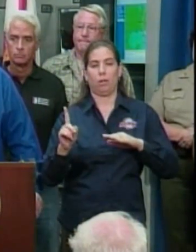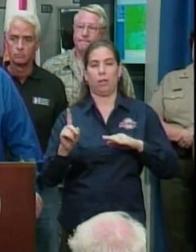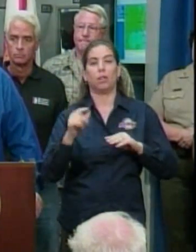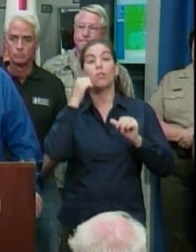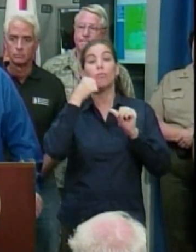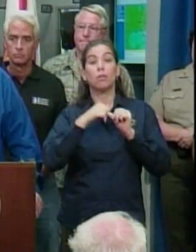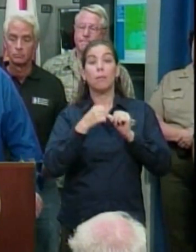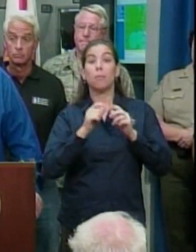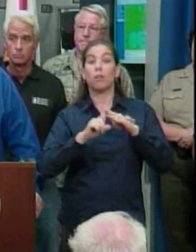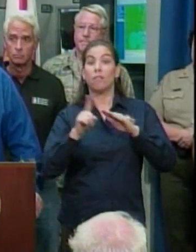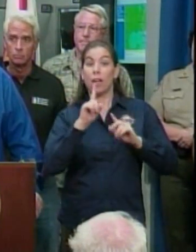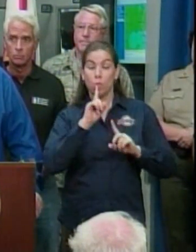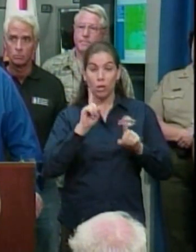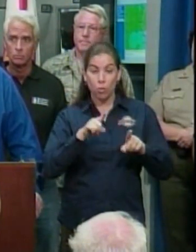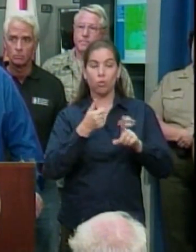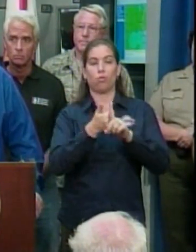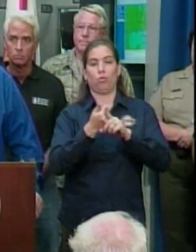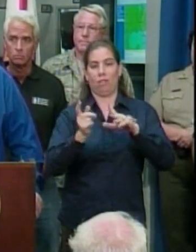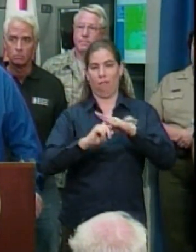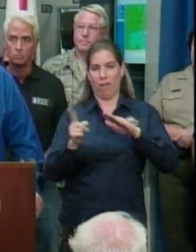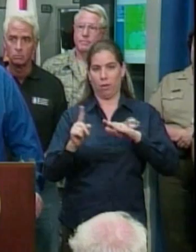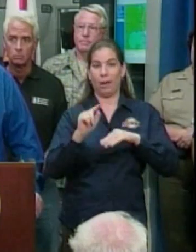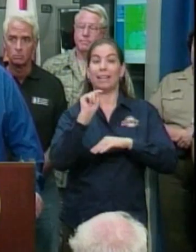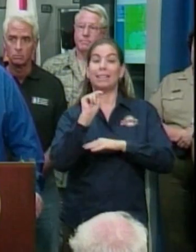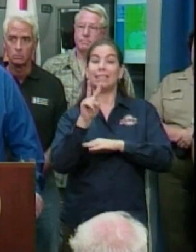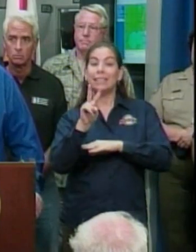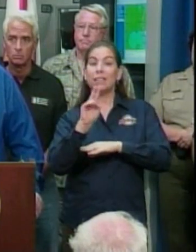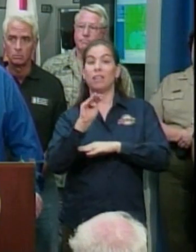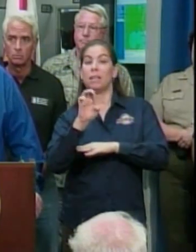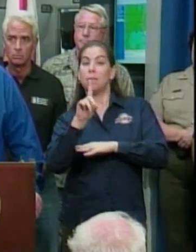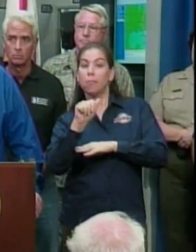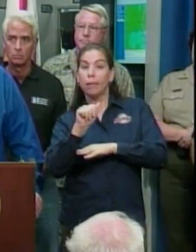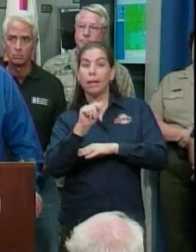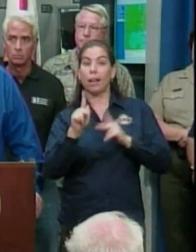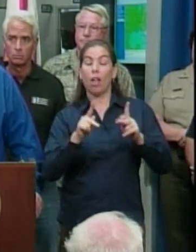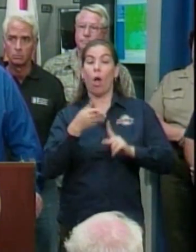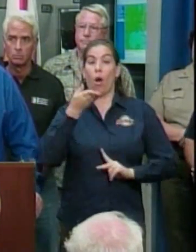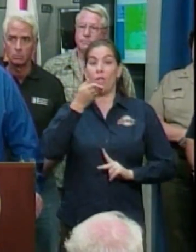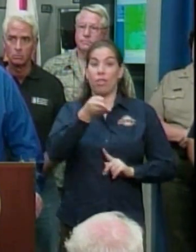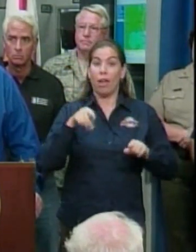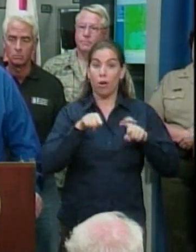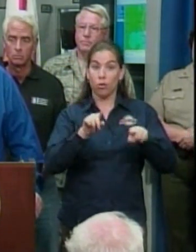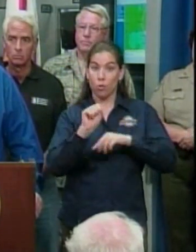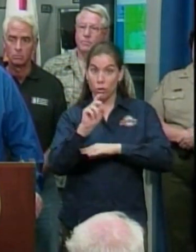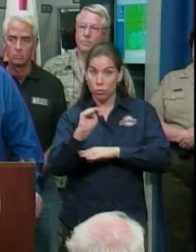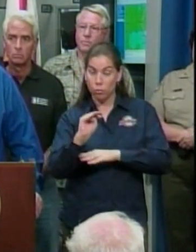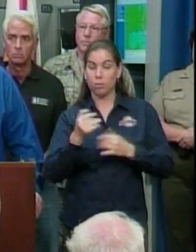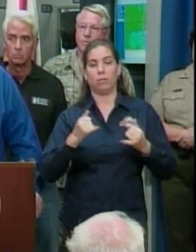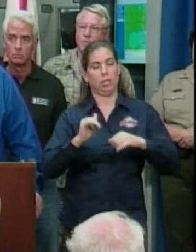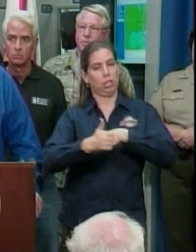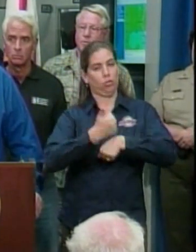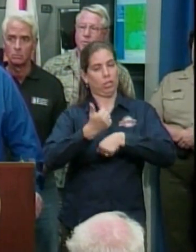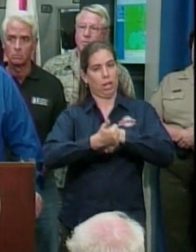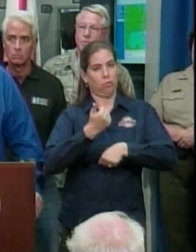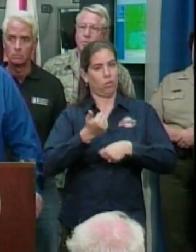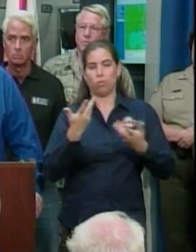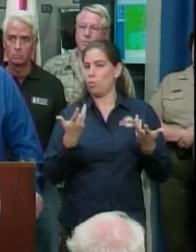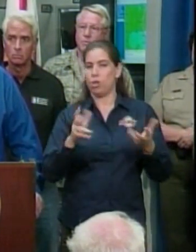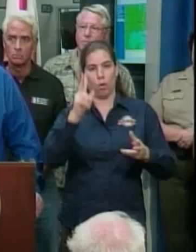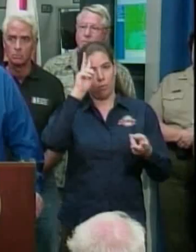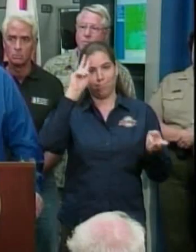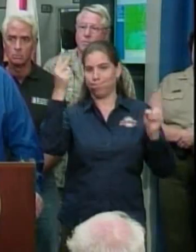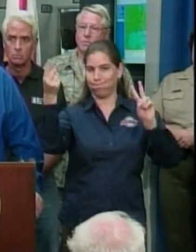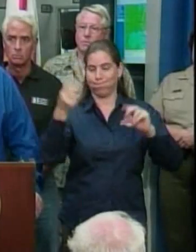TV meteorologists are out there and the journalists are out there, don't mistake that into being that it's not dangerous. We cannot emphasize